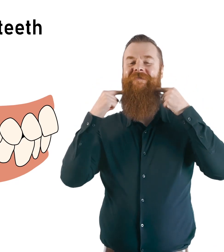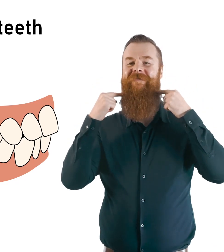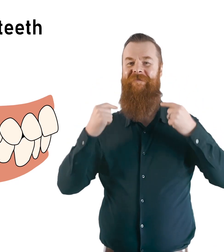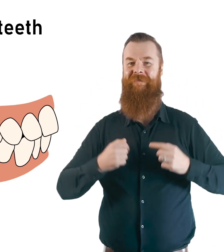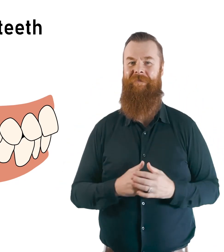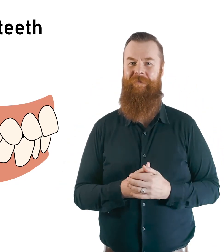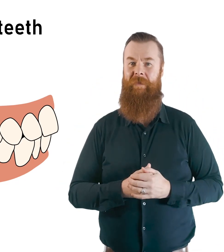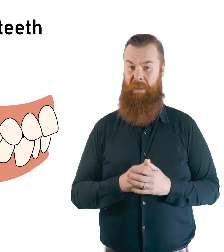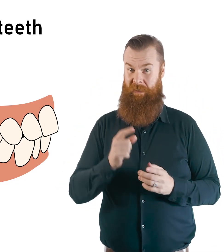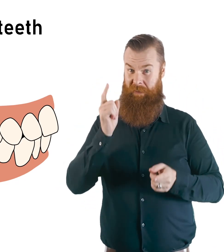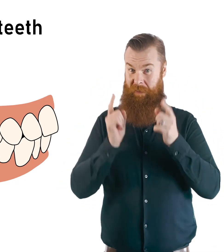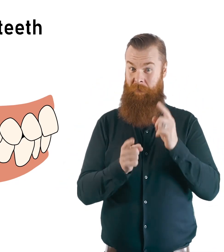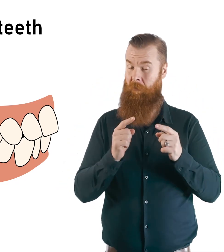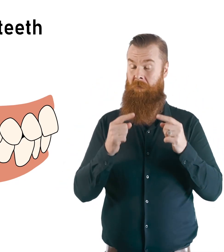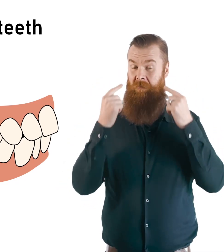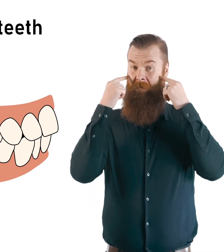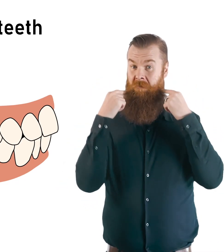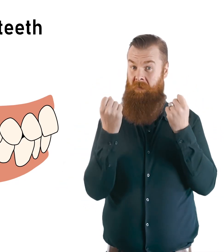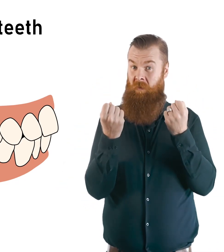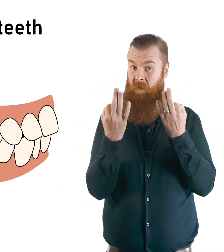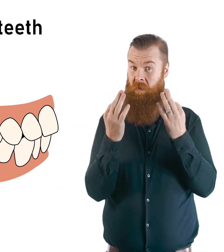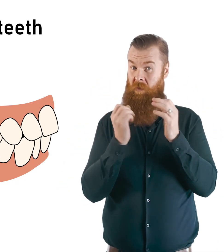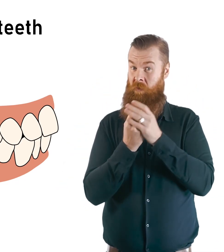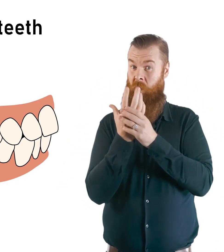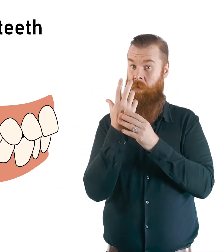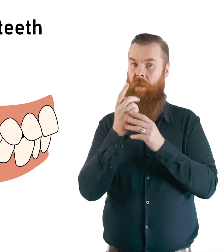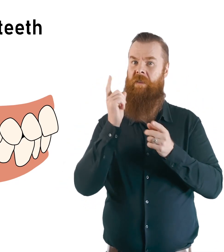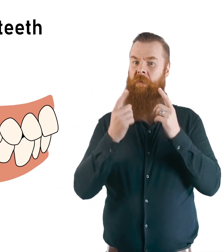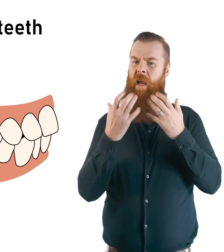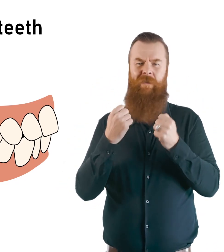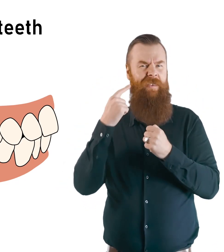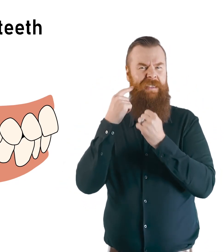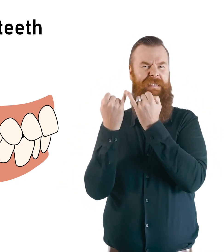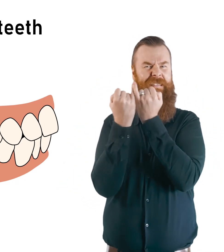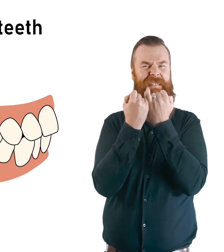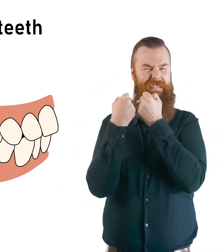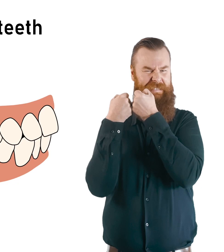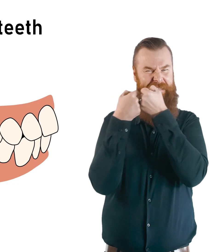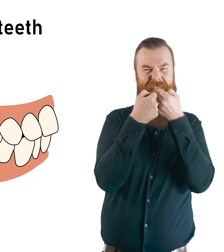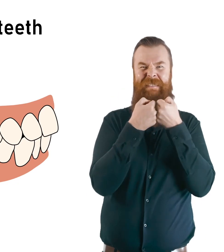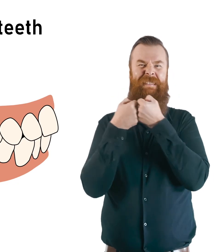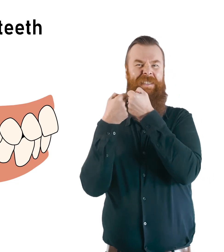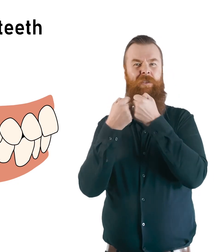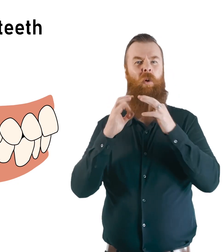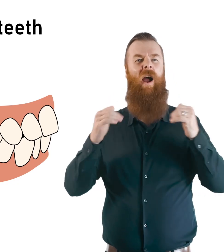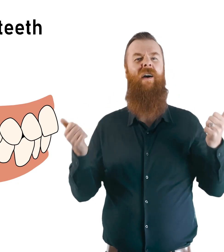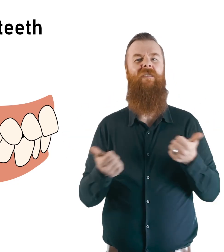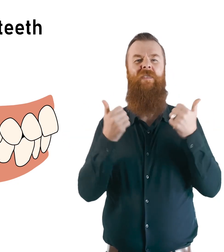Sometimes these teeth are missing or cannot fit in the mouth and may need to be removed.